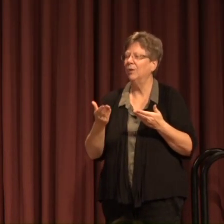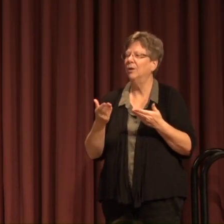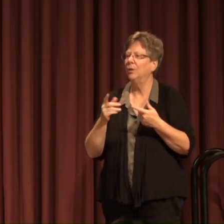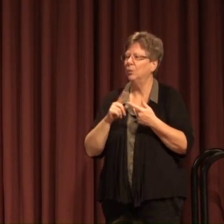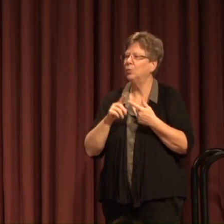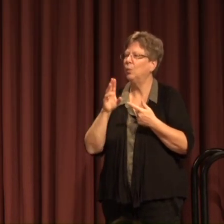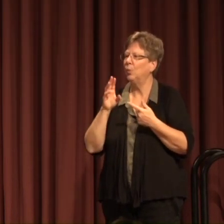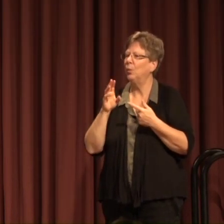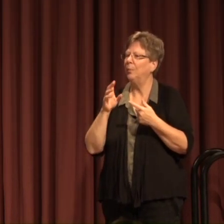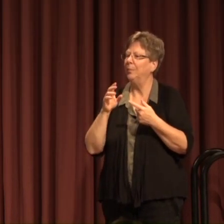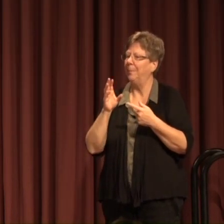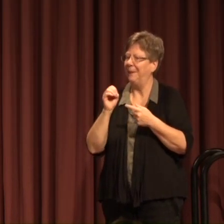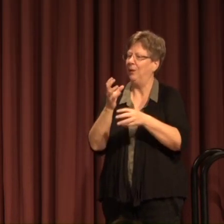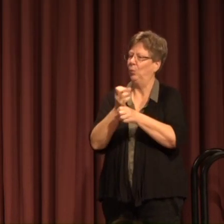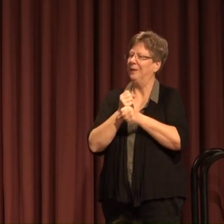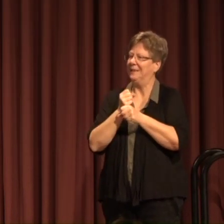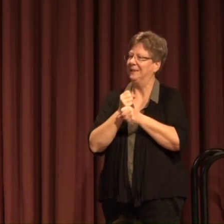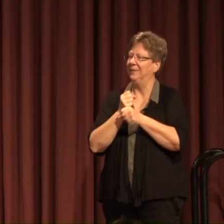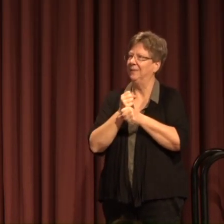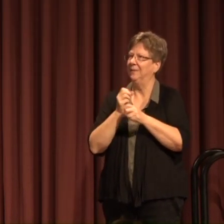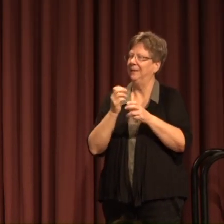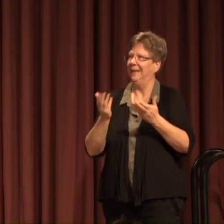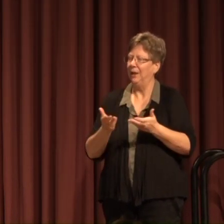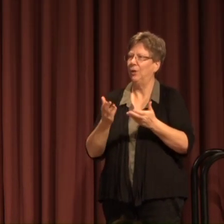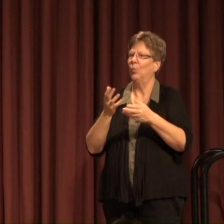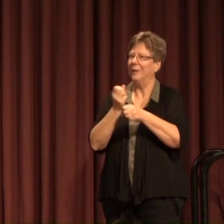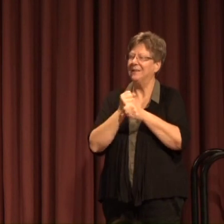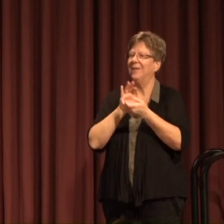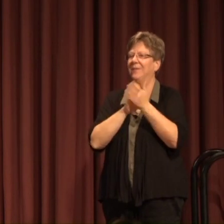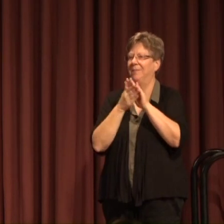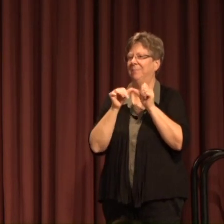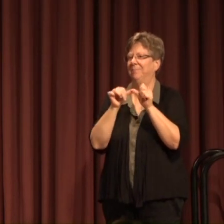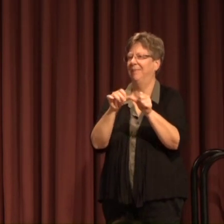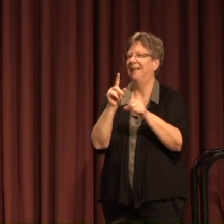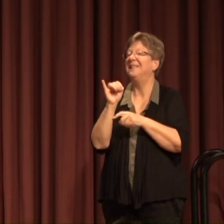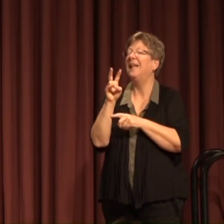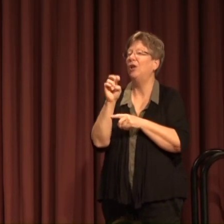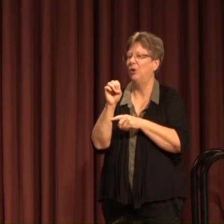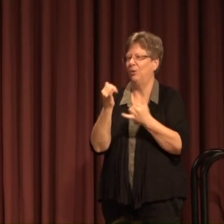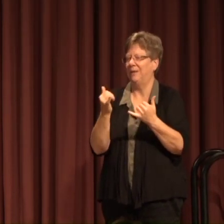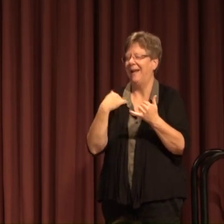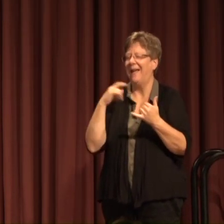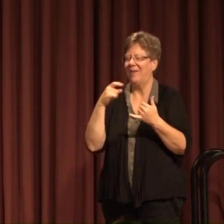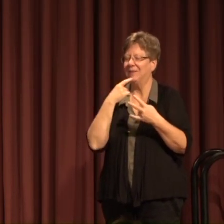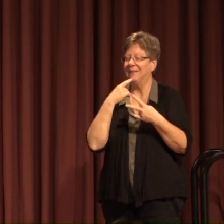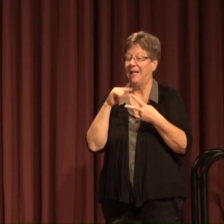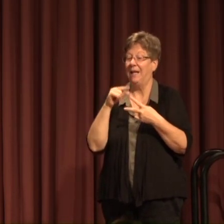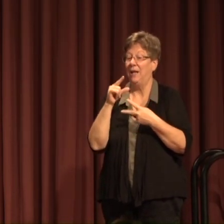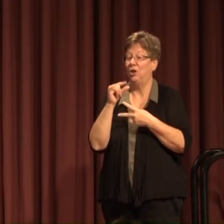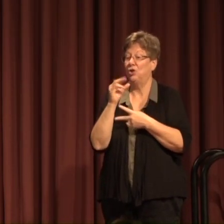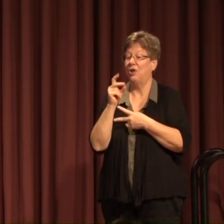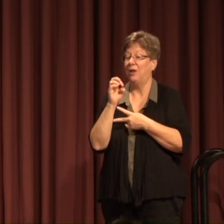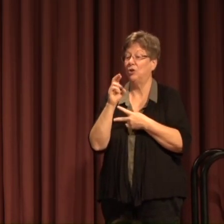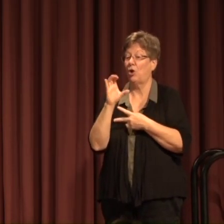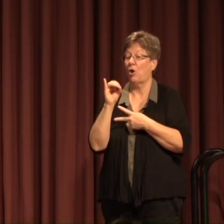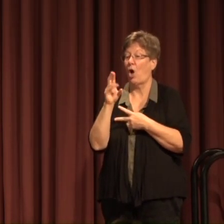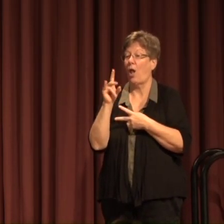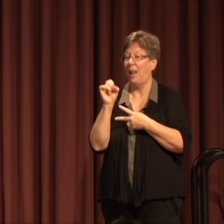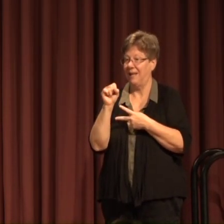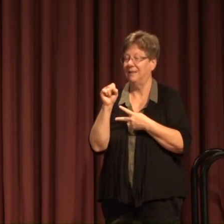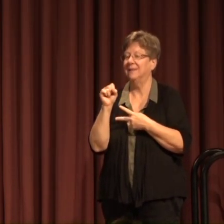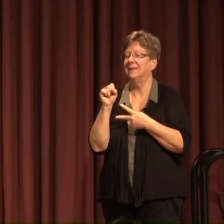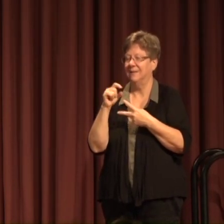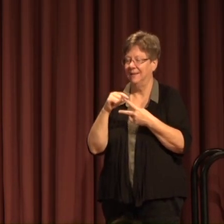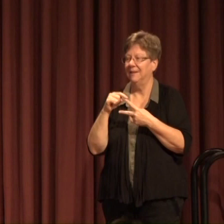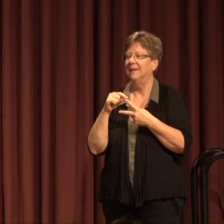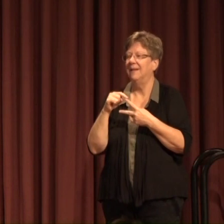be receiving promotion to receiving tenure today I have to say Ginger Collins from communicative sciences and